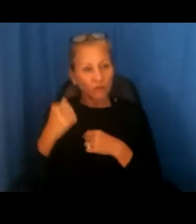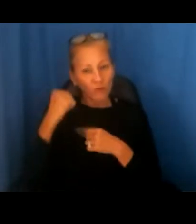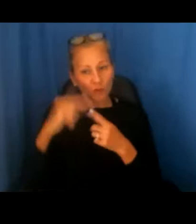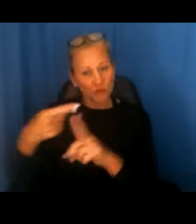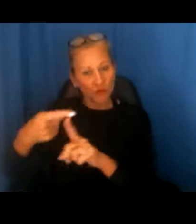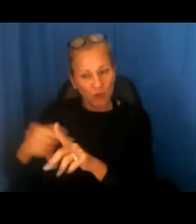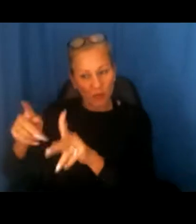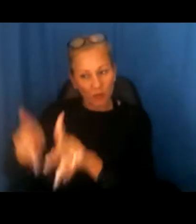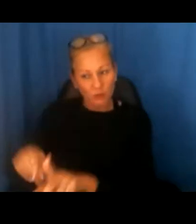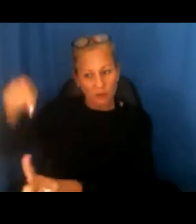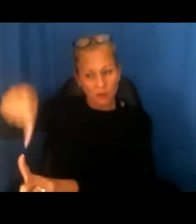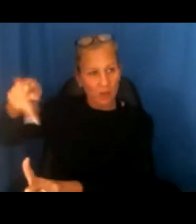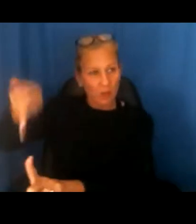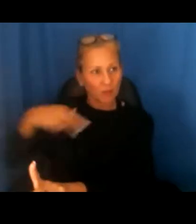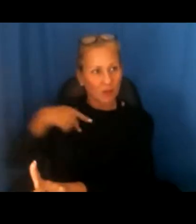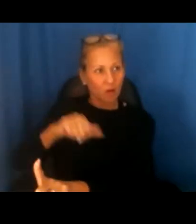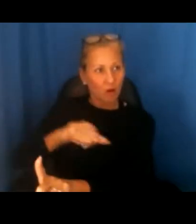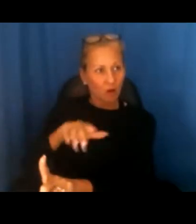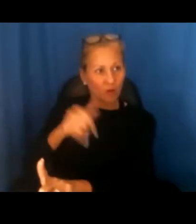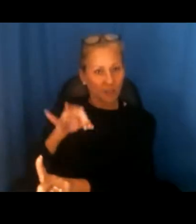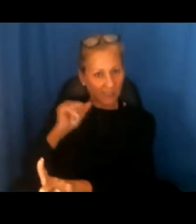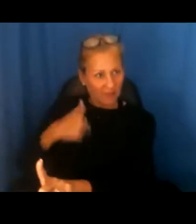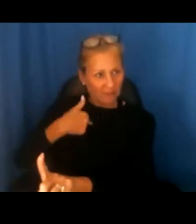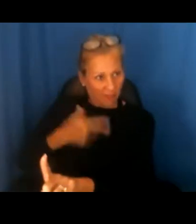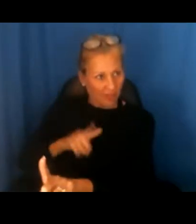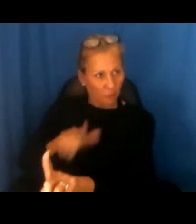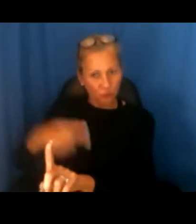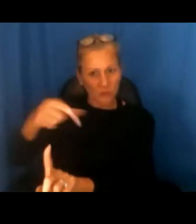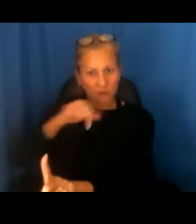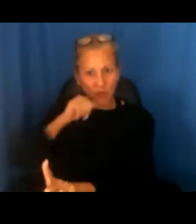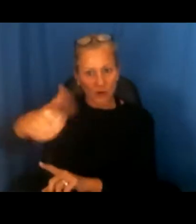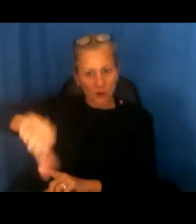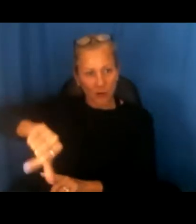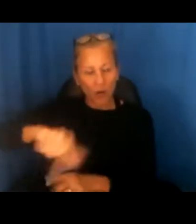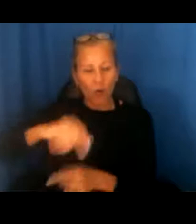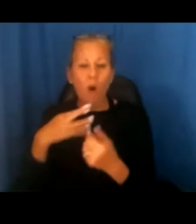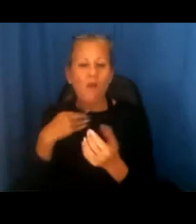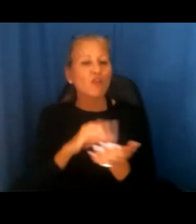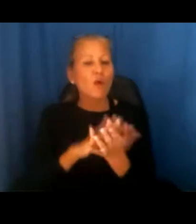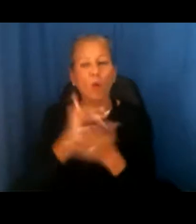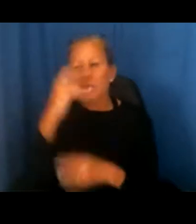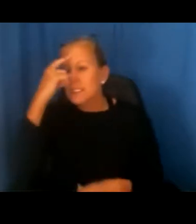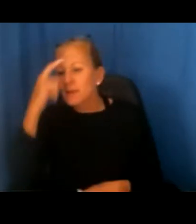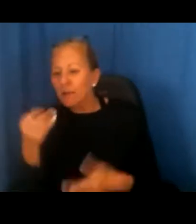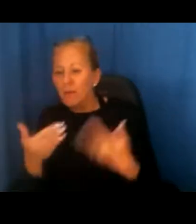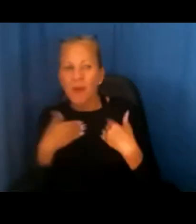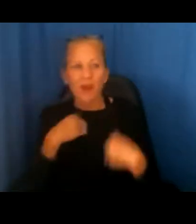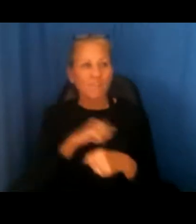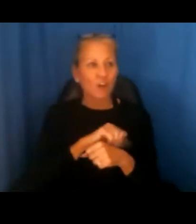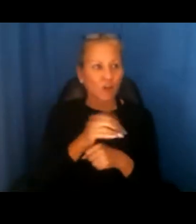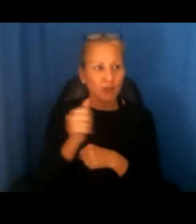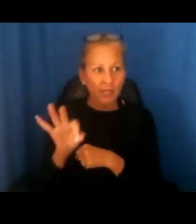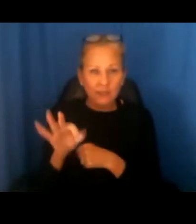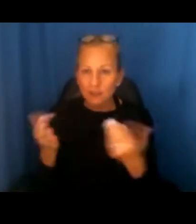because they have COVID-19 or have had a record of COVID-19 or are suspected of having COVID-19?